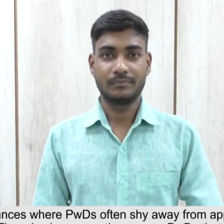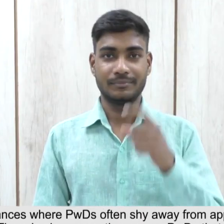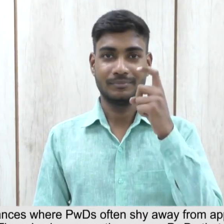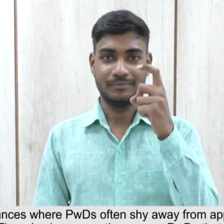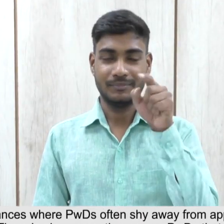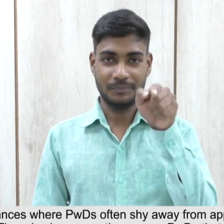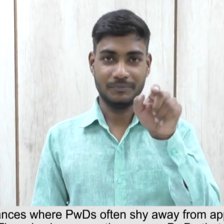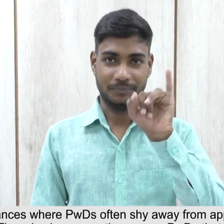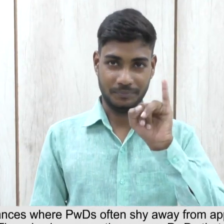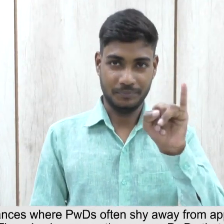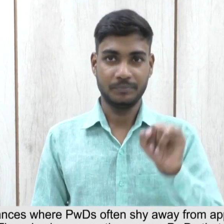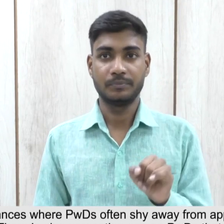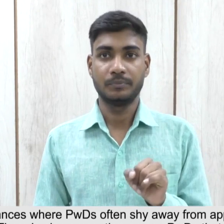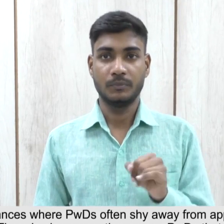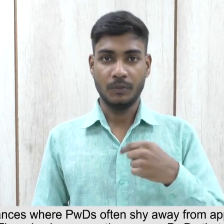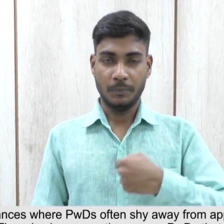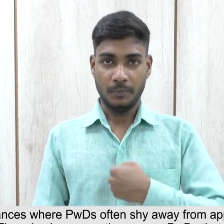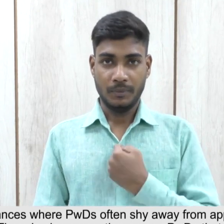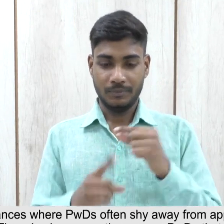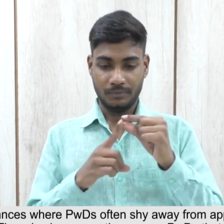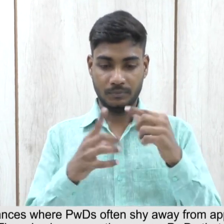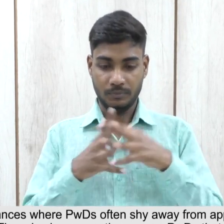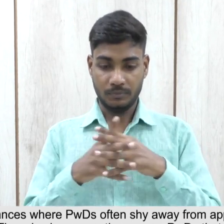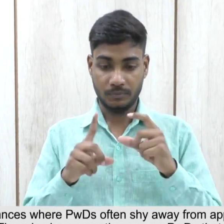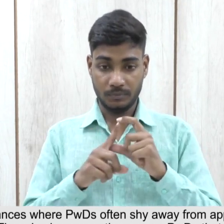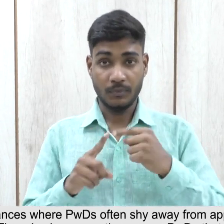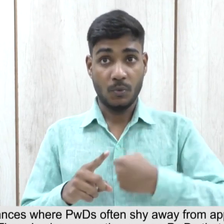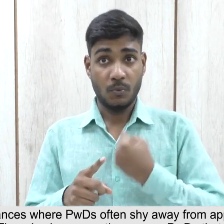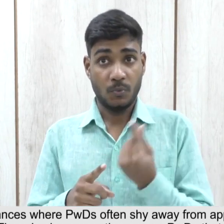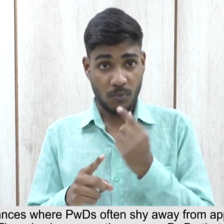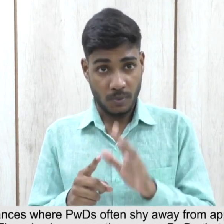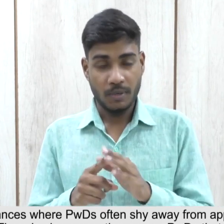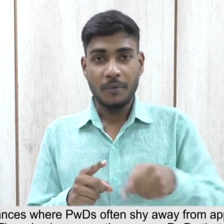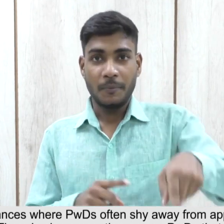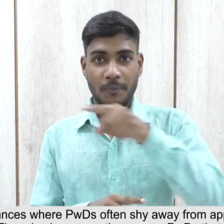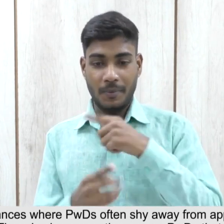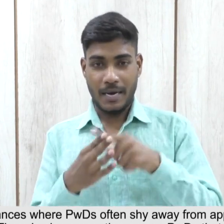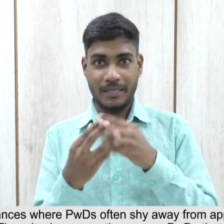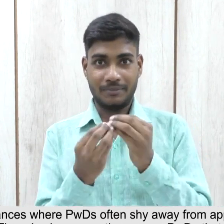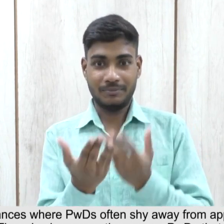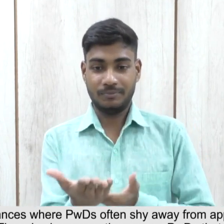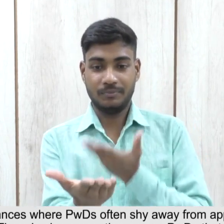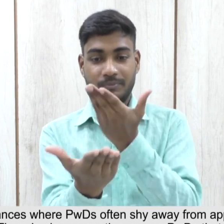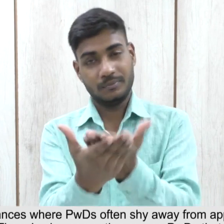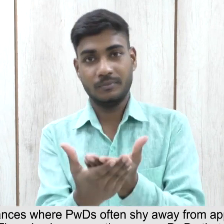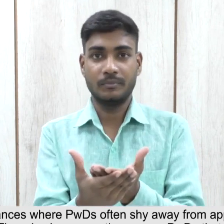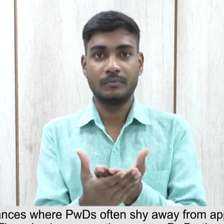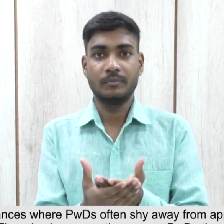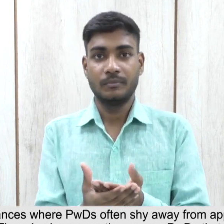7.6 There are also instances where PWDs 8 PWDs